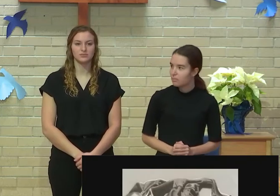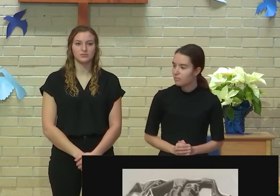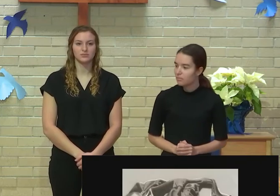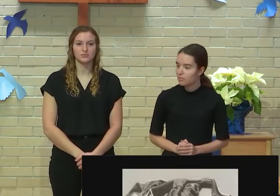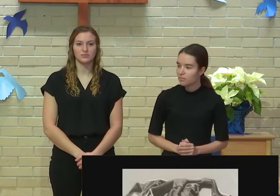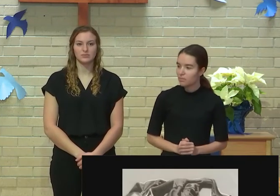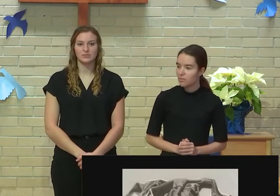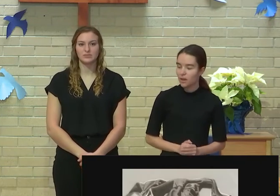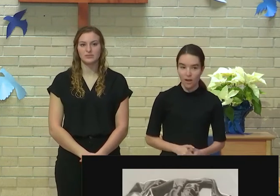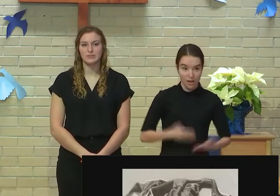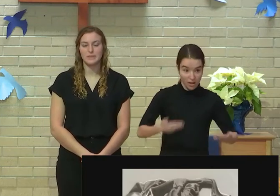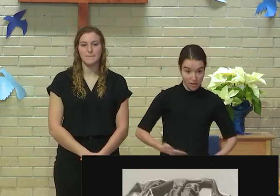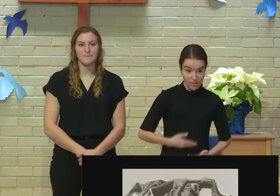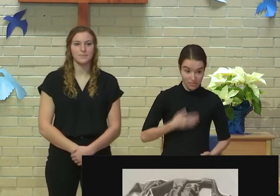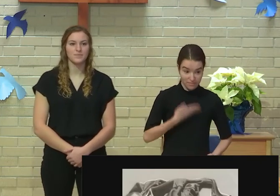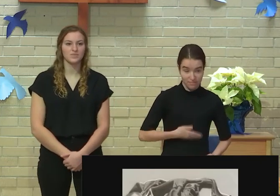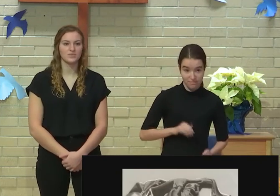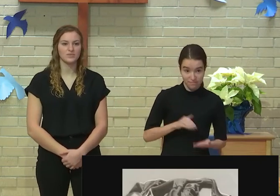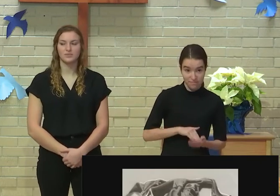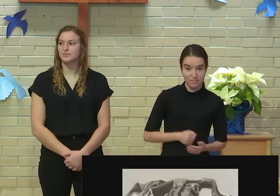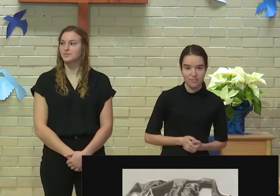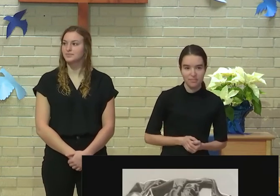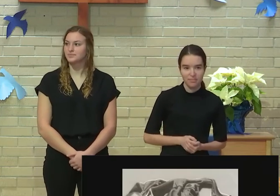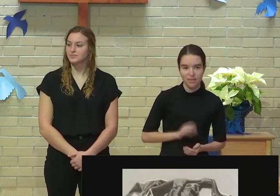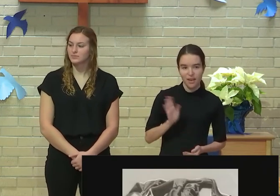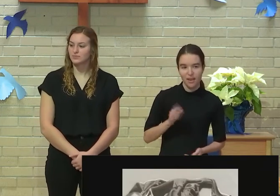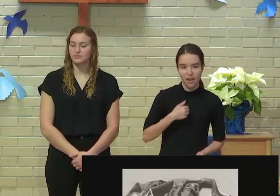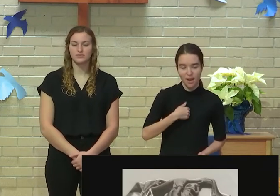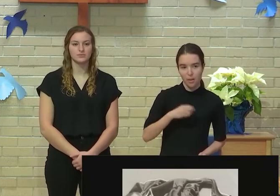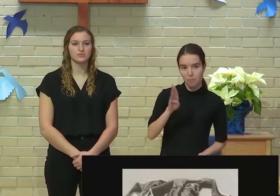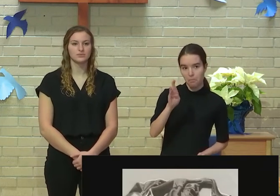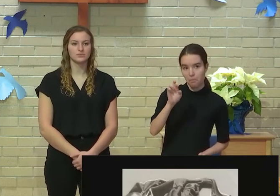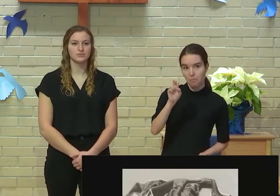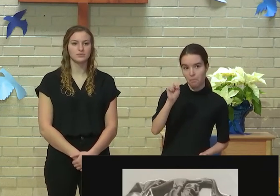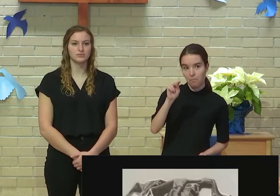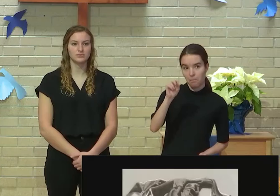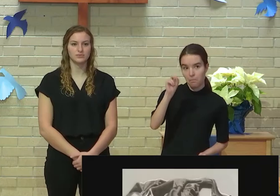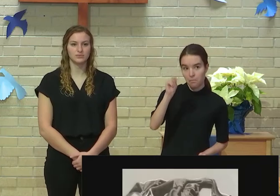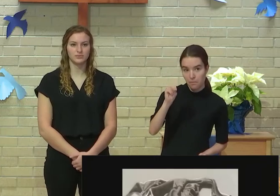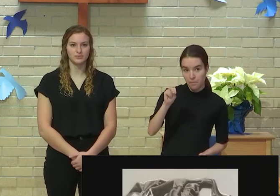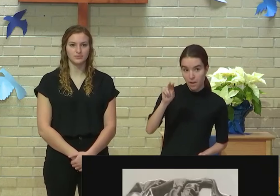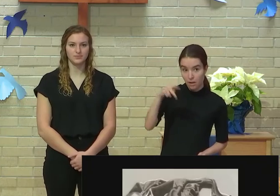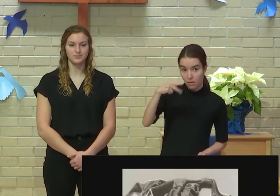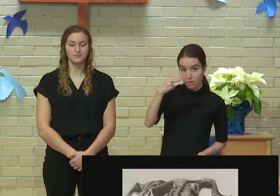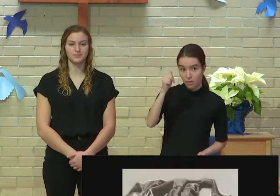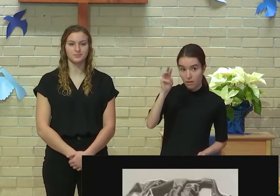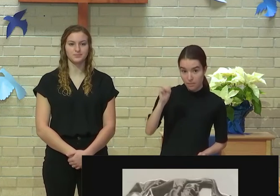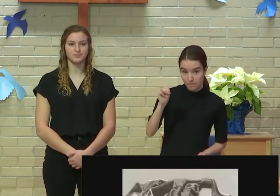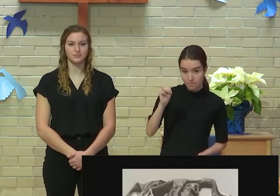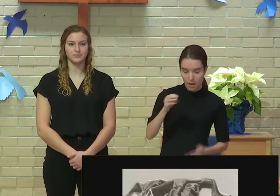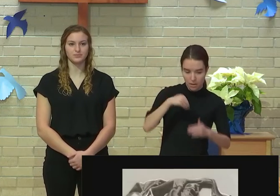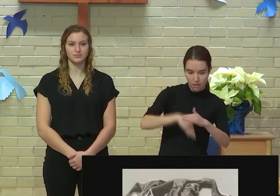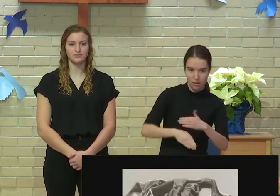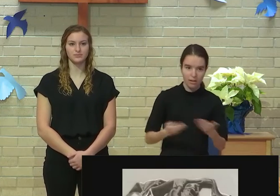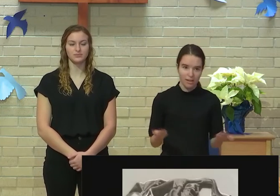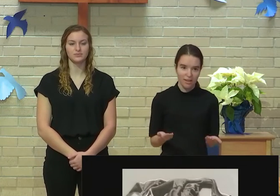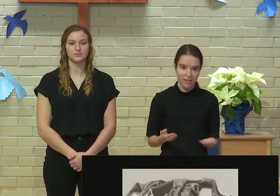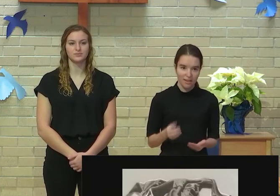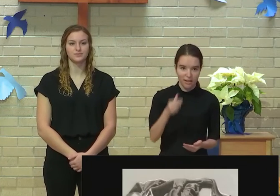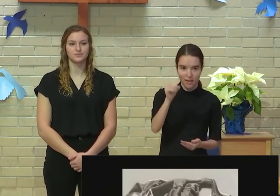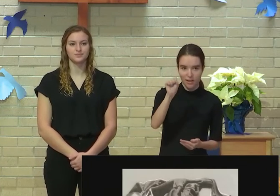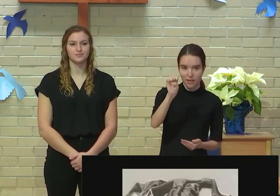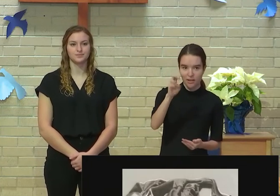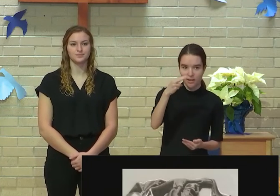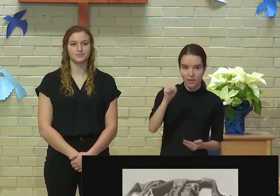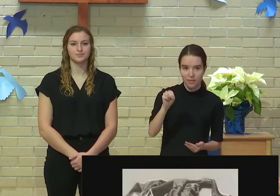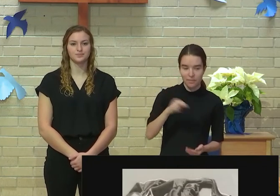So to introduce myself again, I'm Brenton Pham. I was born here in Goshen, I was a freshman, and